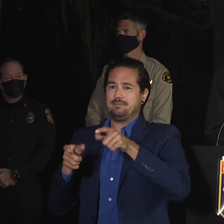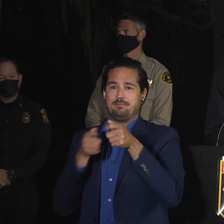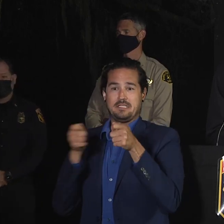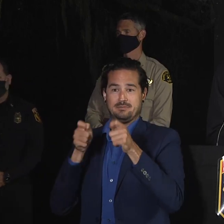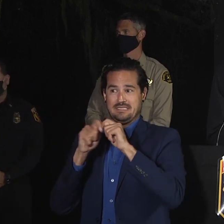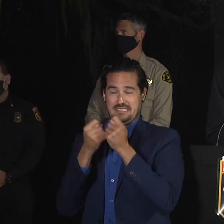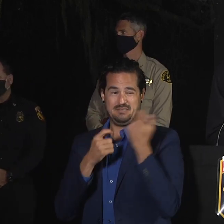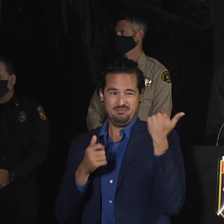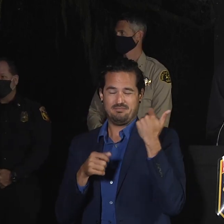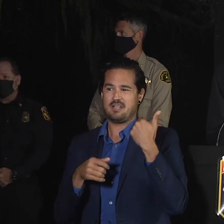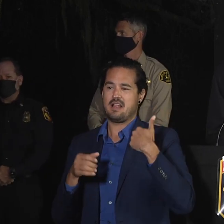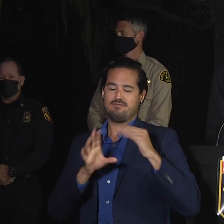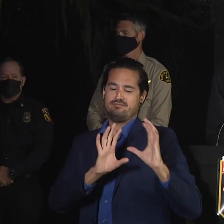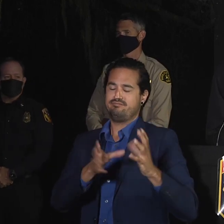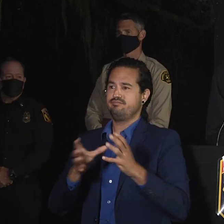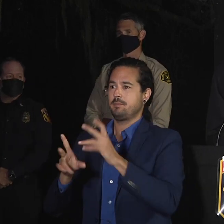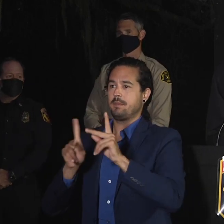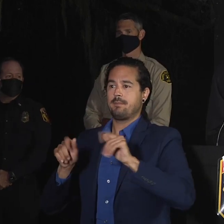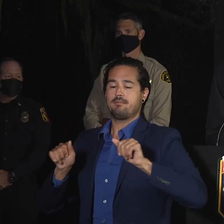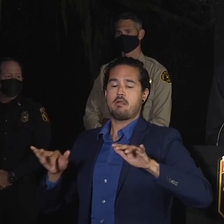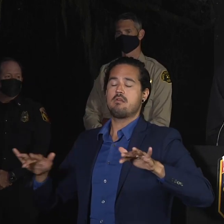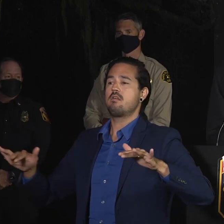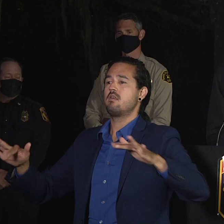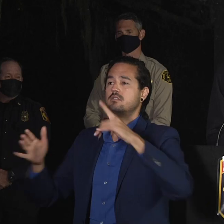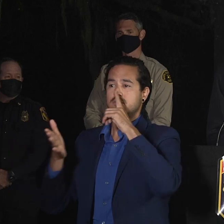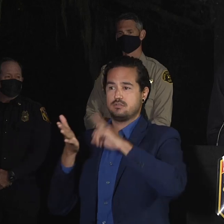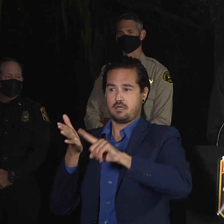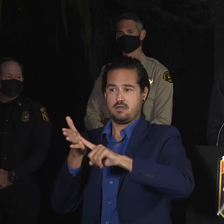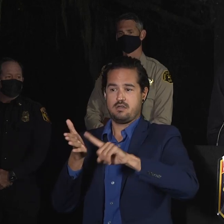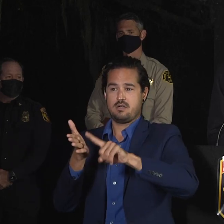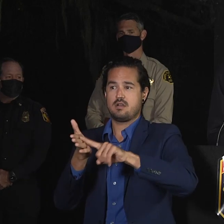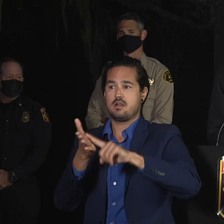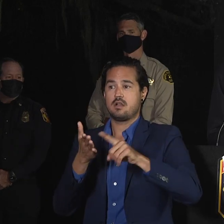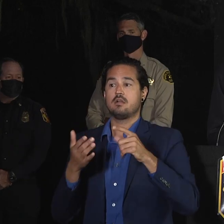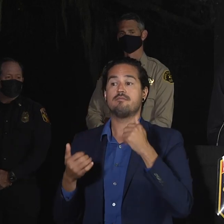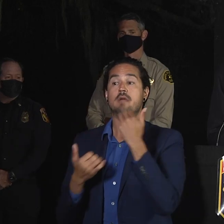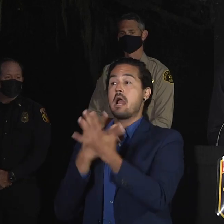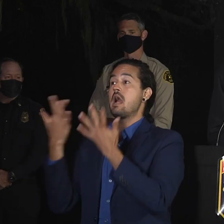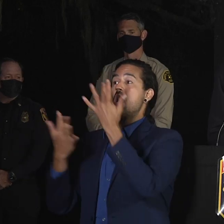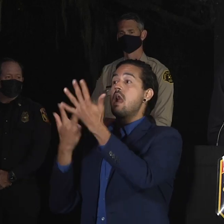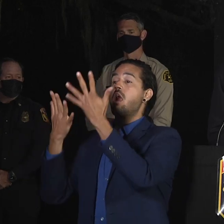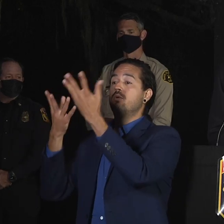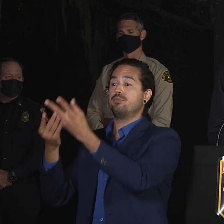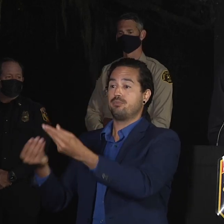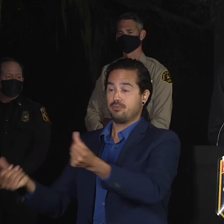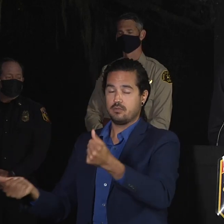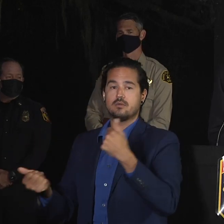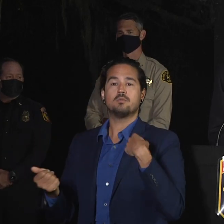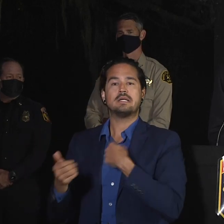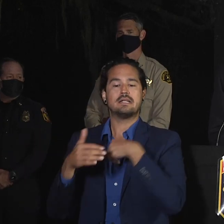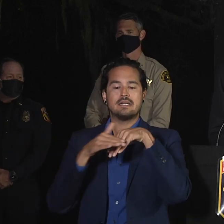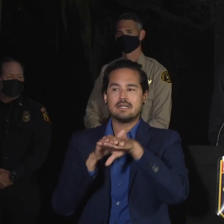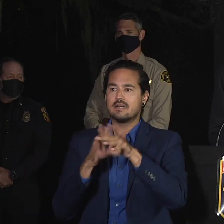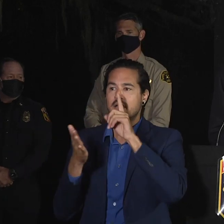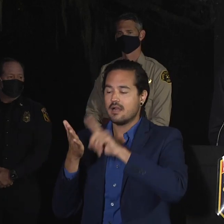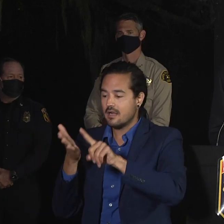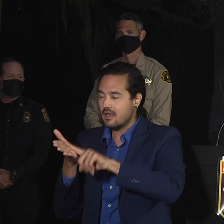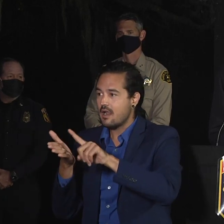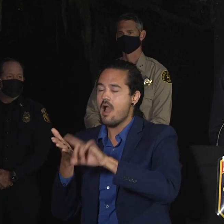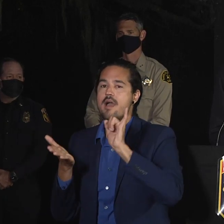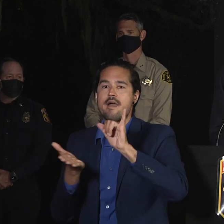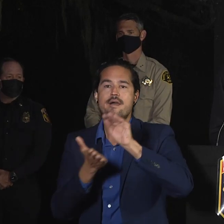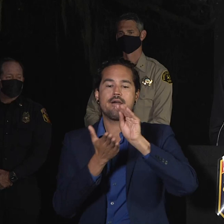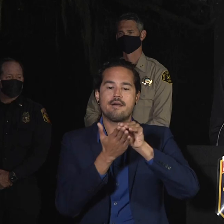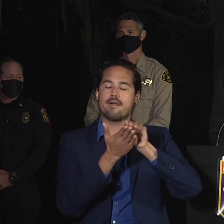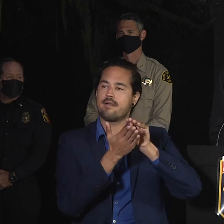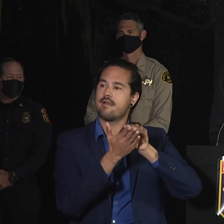basically catalog all the damage and destruction through there. Speaking with Chief C this morning, they're at about 55% complete of